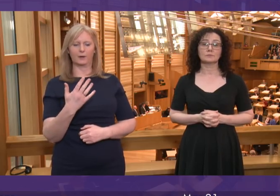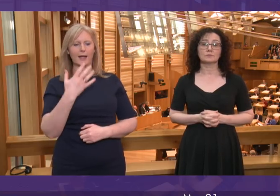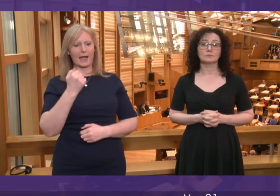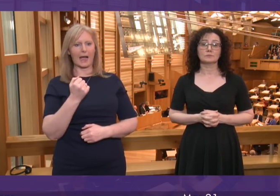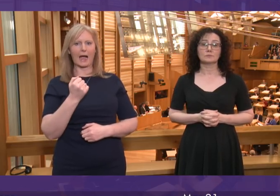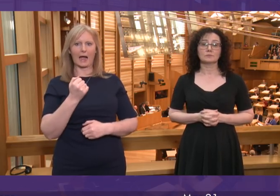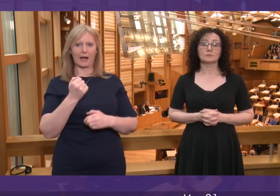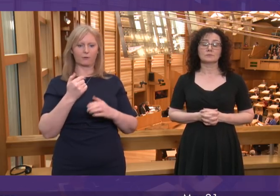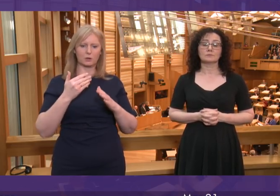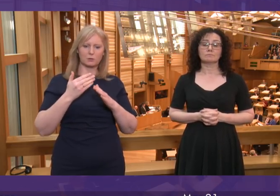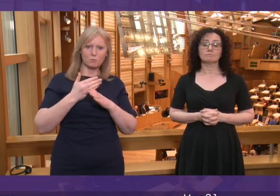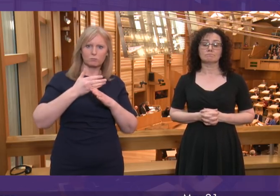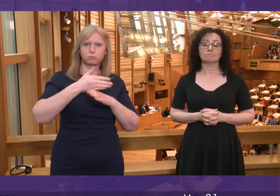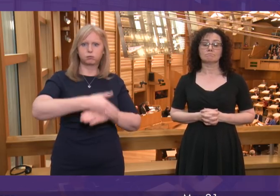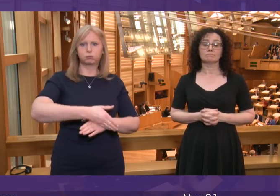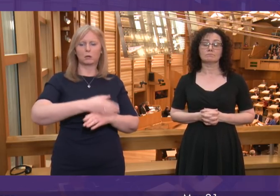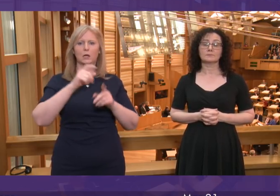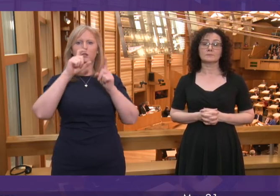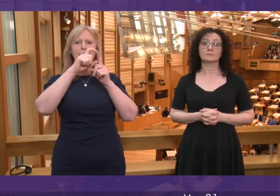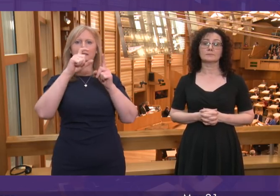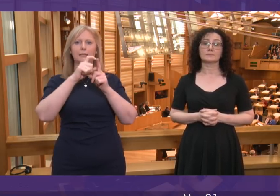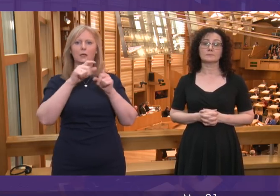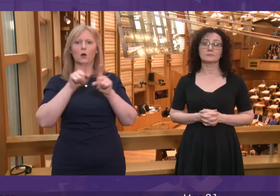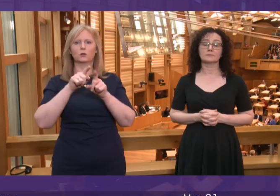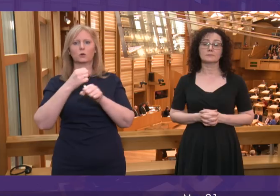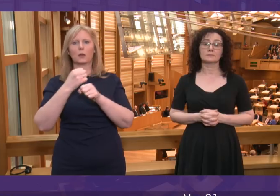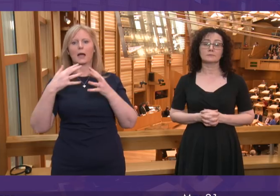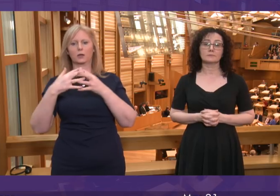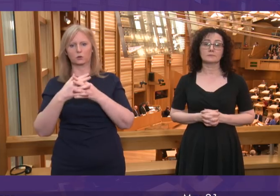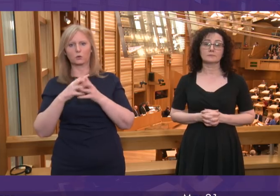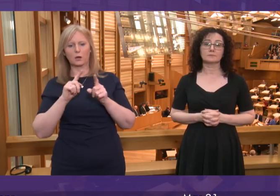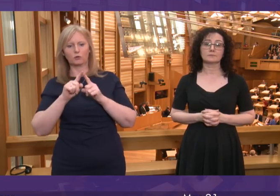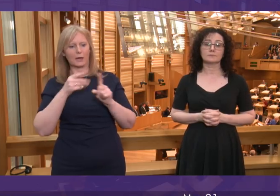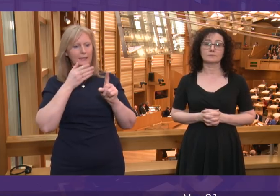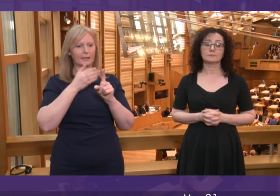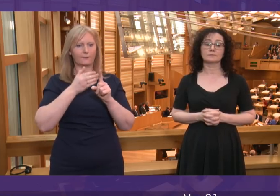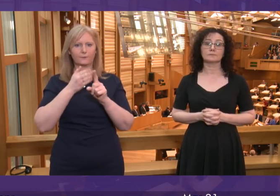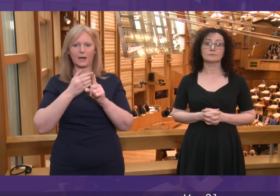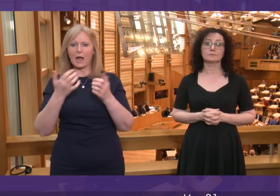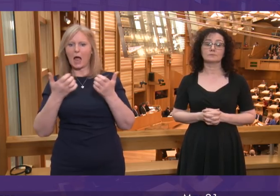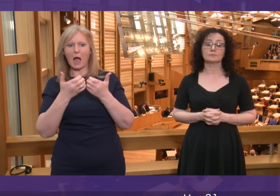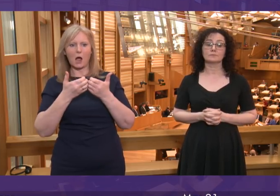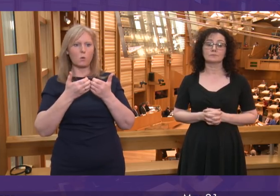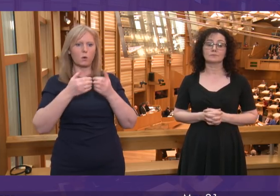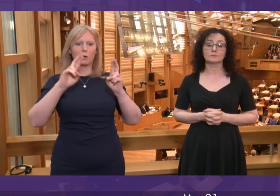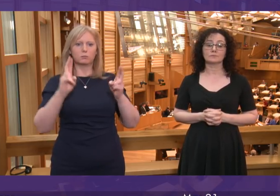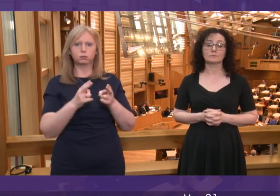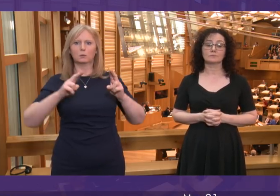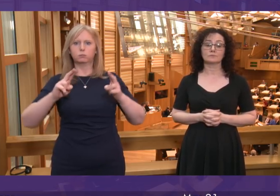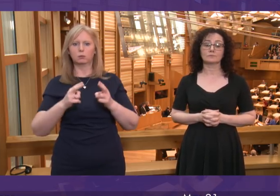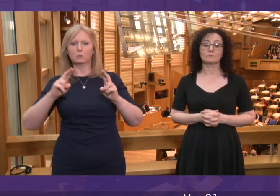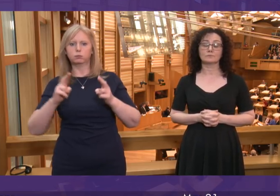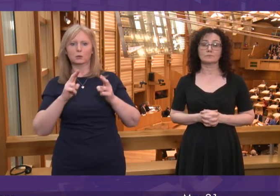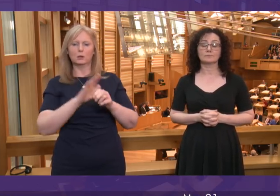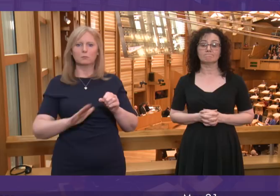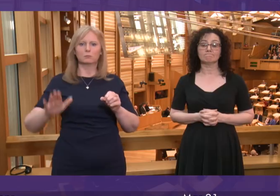as I'm sure Jackson Carlow is aware, in both Dundee and Glasgow to consider what more can be done to tackle drug deaths. And of course, that work will be of relevance